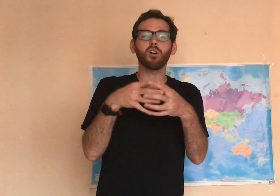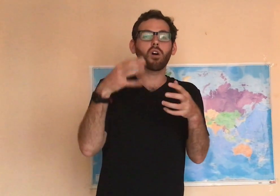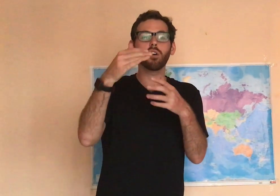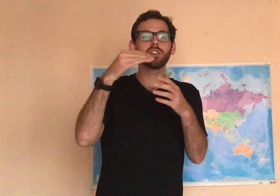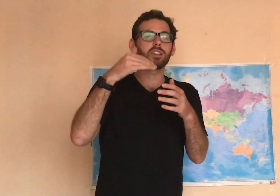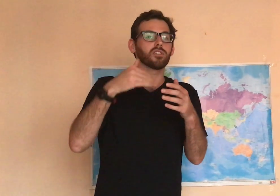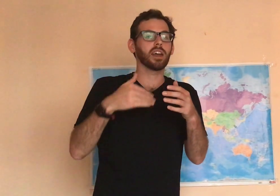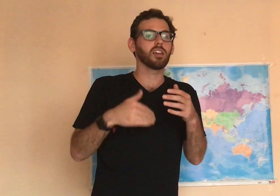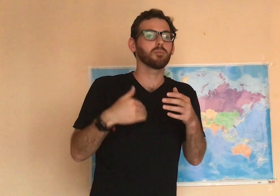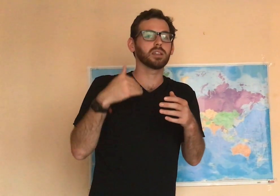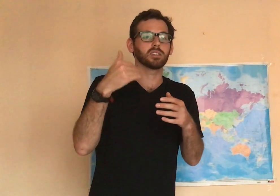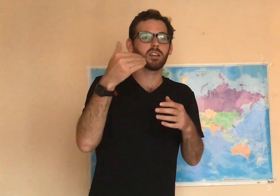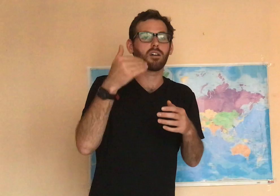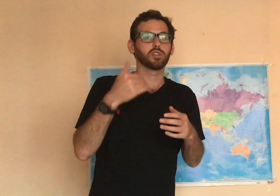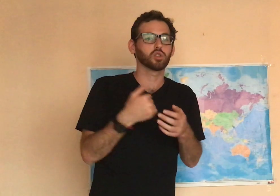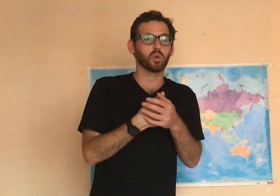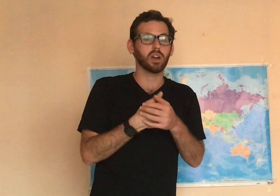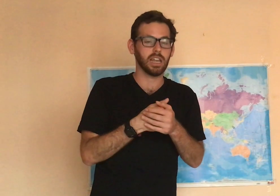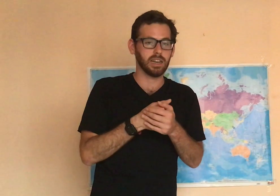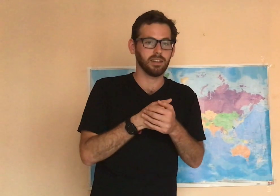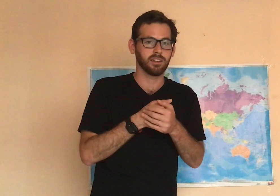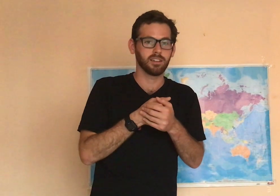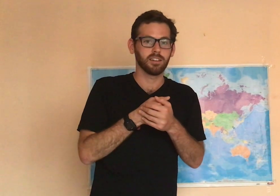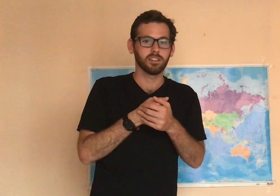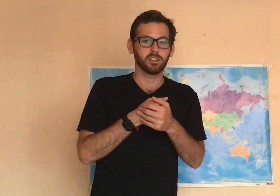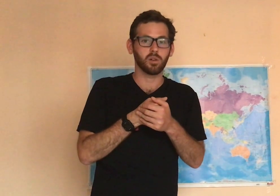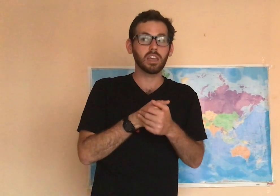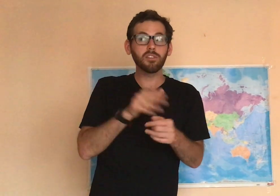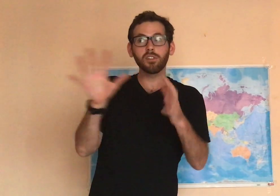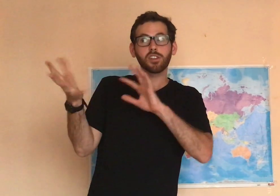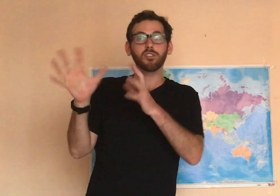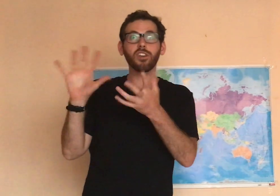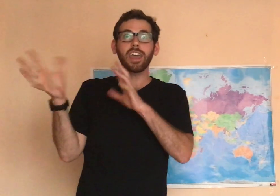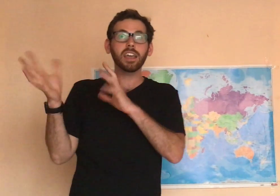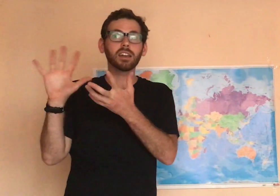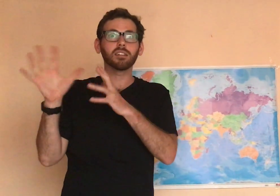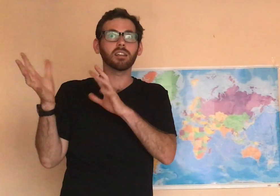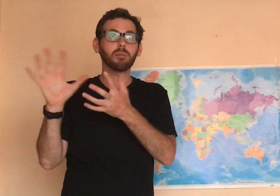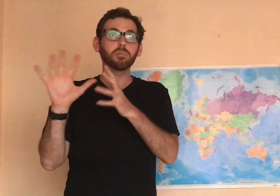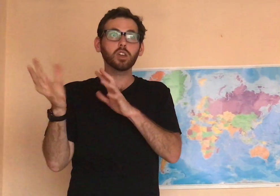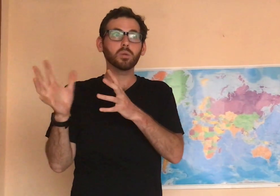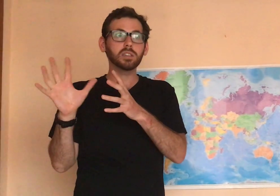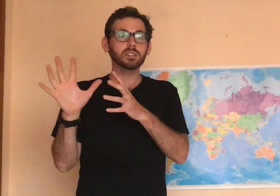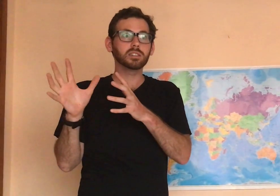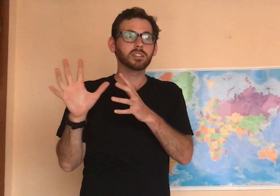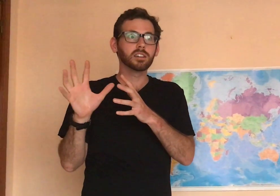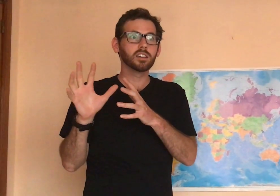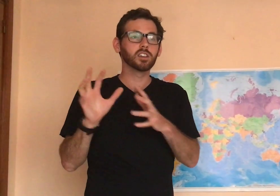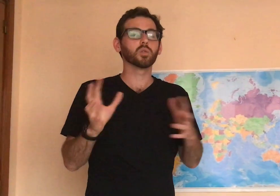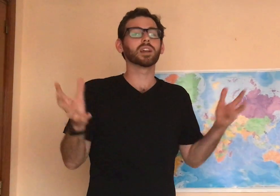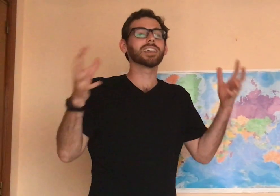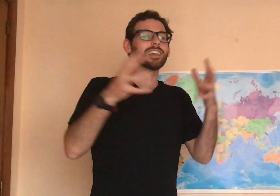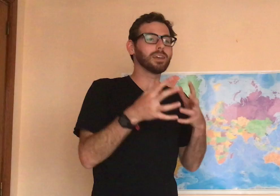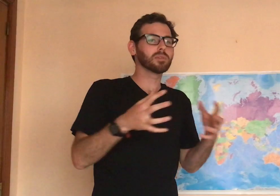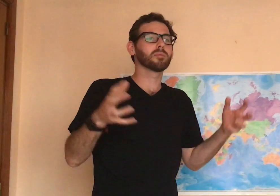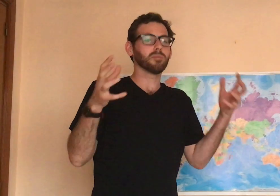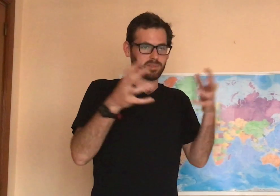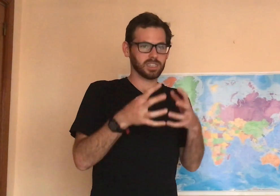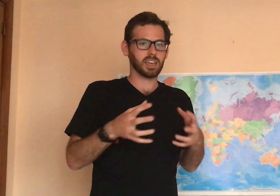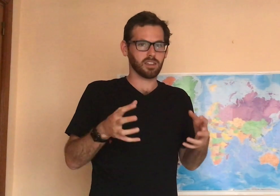all the different elements of a story in it. So, even if they're vague and ambiguous, want to keep them together,